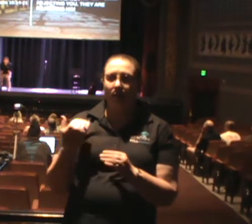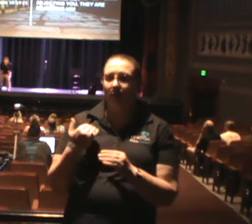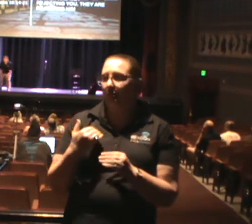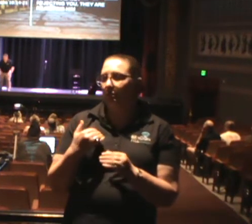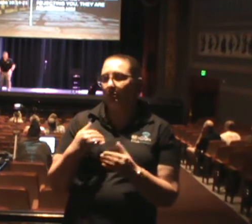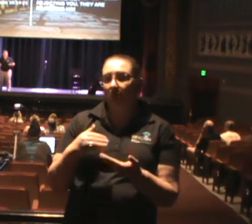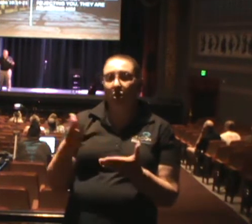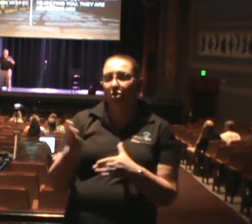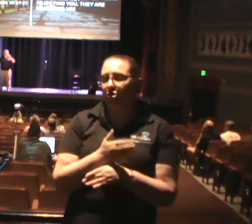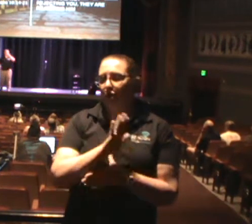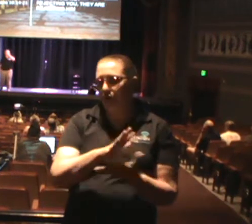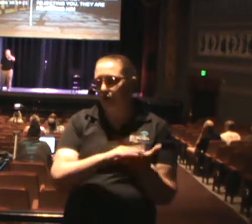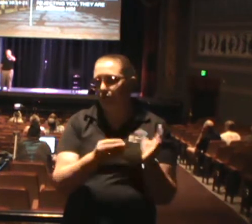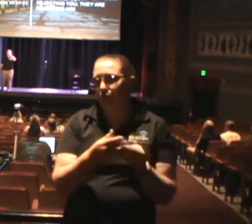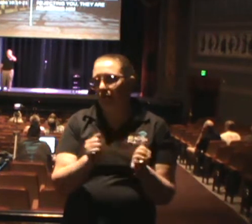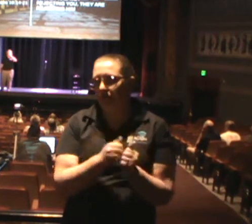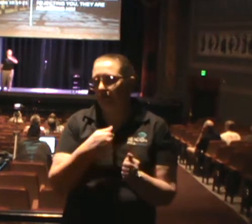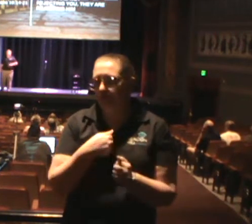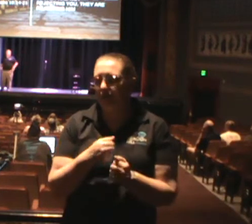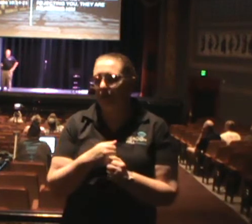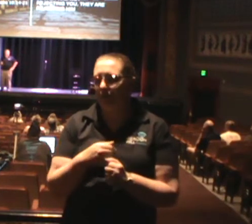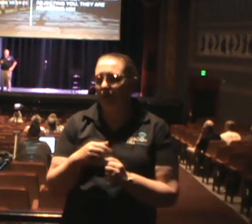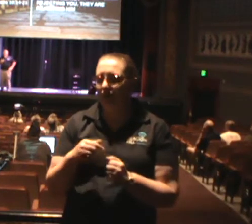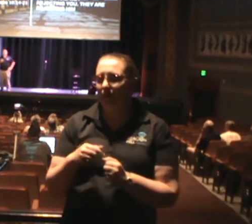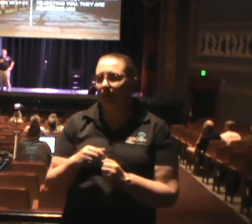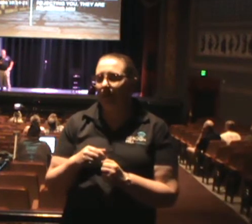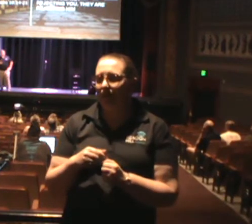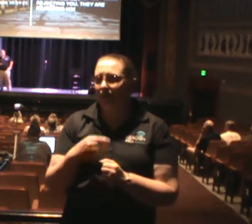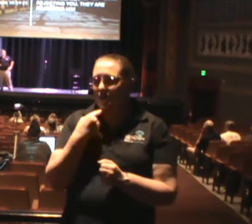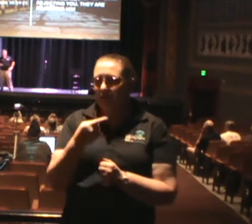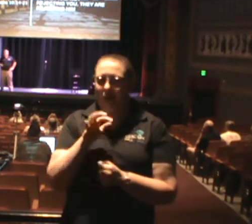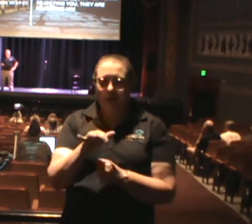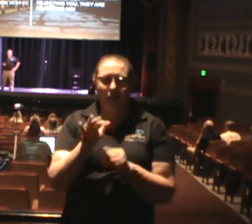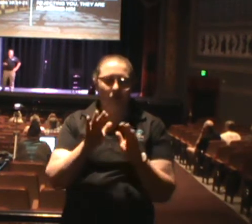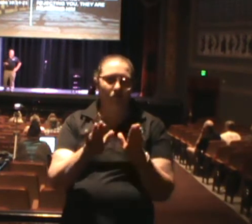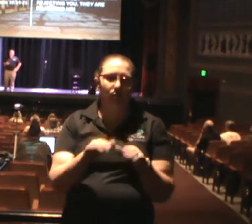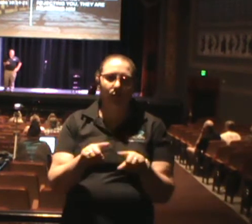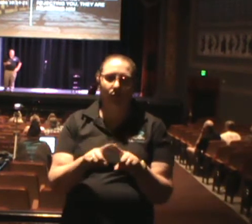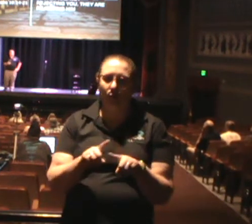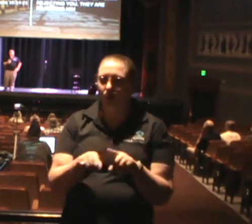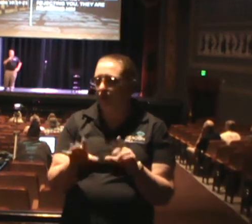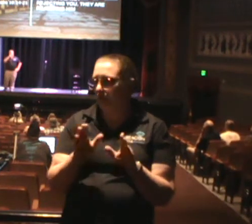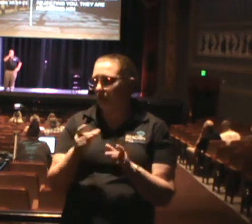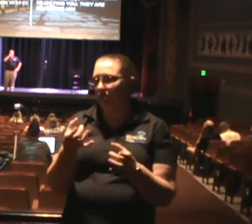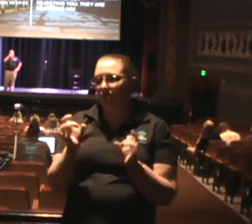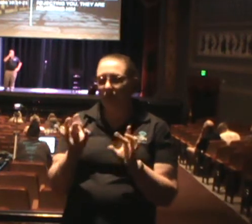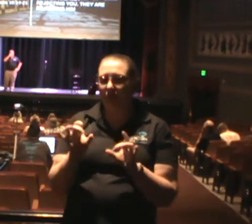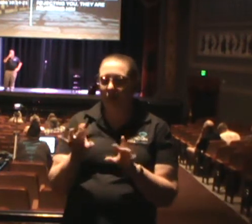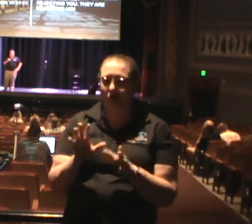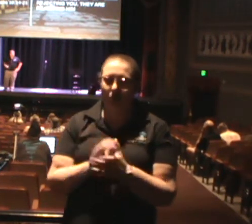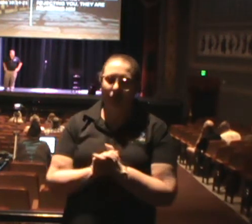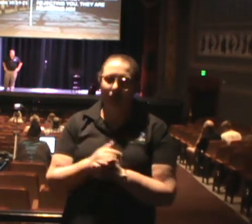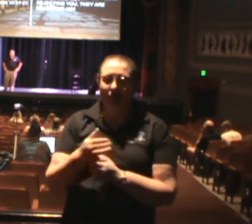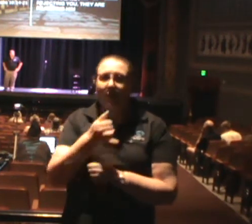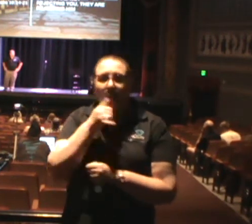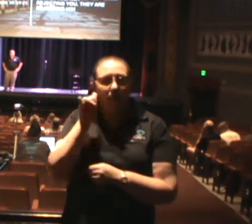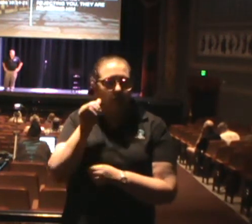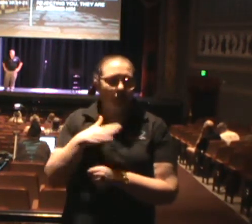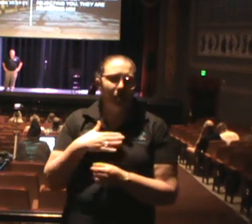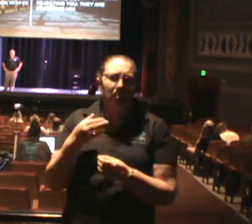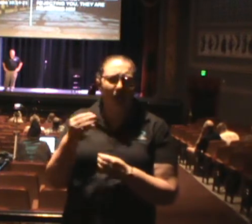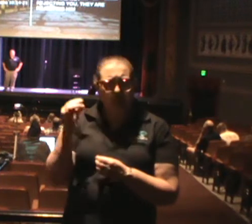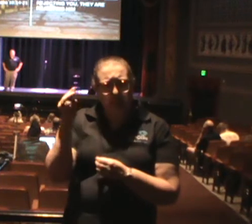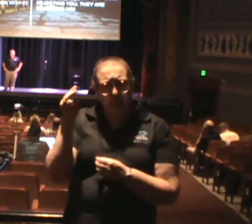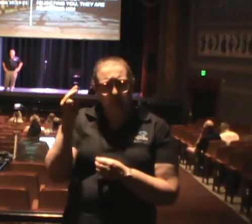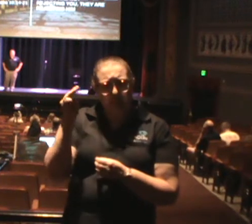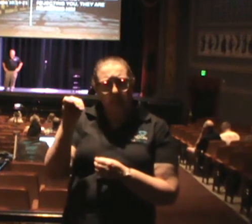sermon sucked. Well, you know, I get all that good stuff. But this, my mentor, Andy King sent me a message after he read it yesterday. And he